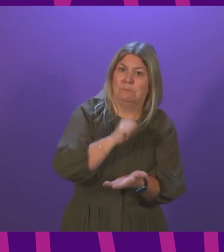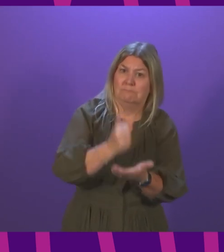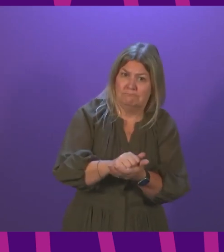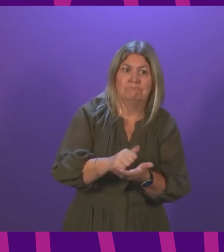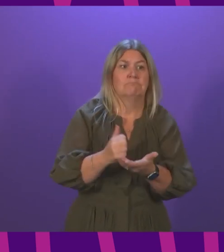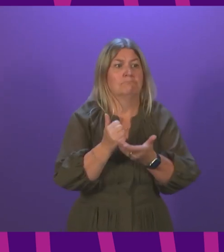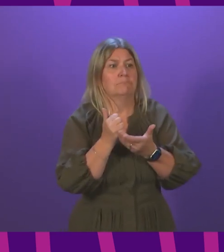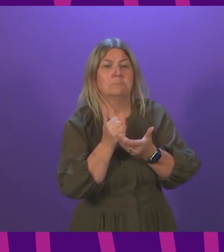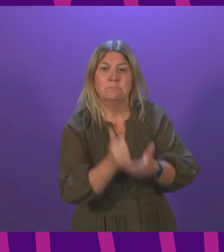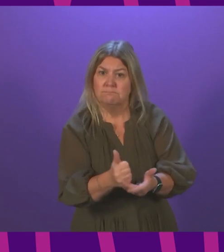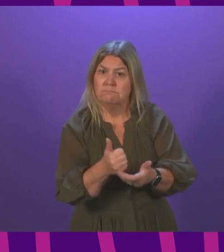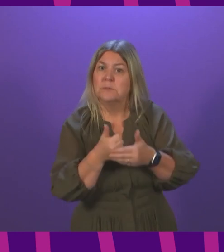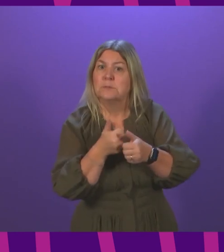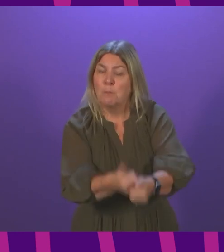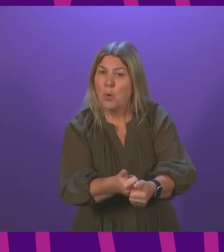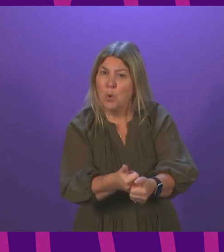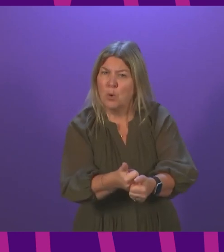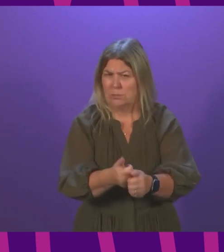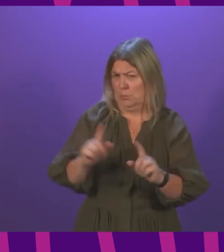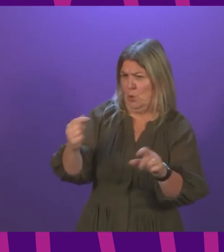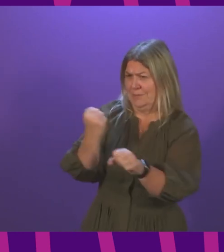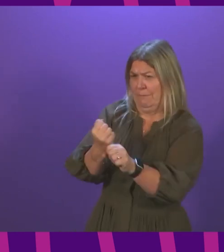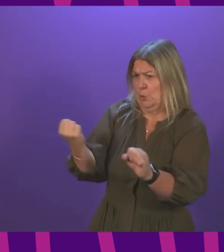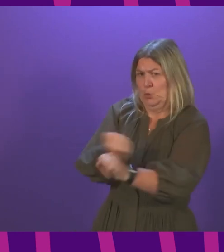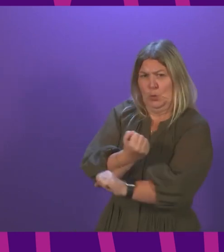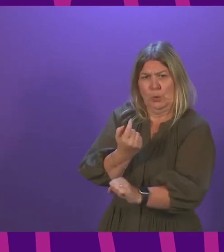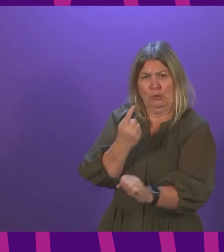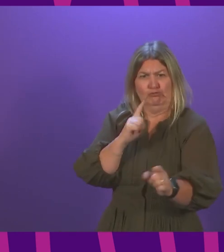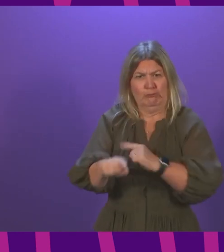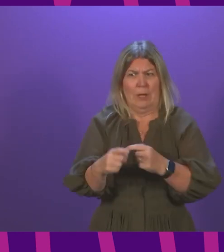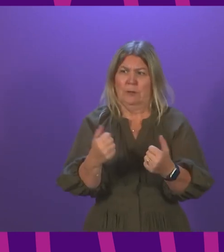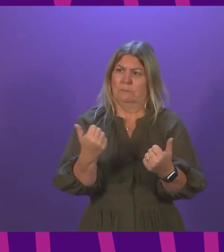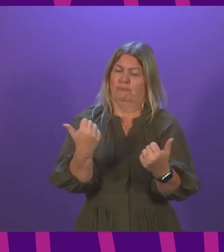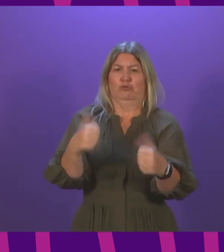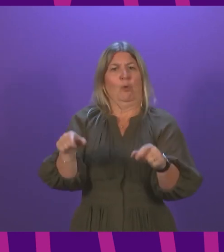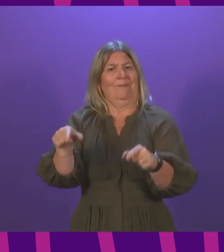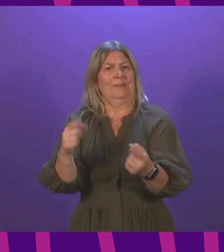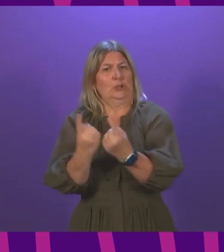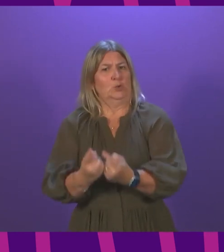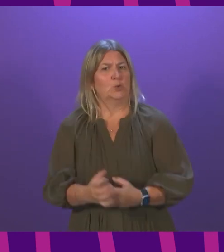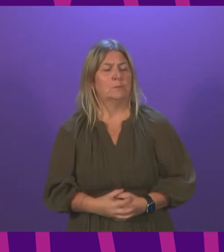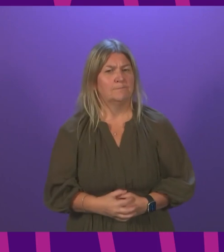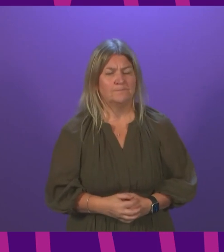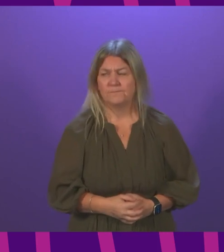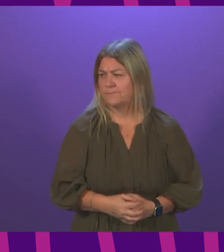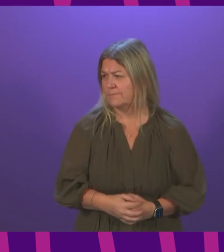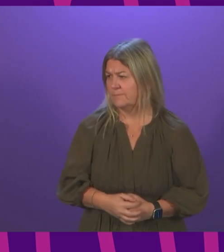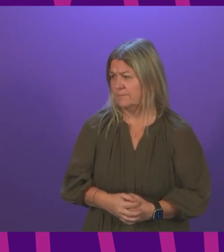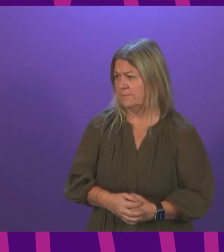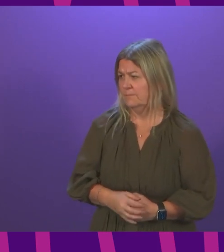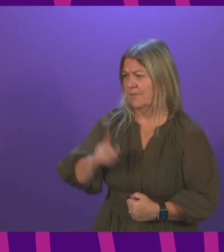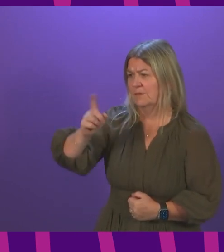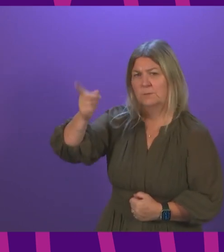put in place to address these failings? First Minister. It is important that everybody who needs mental health